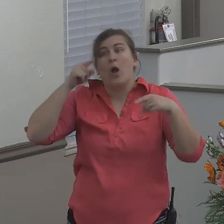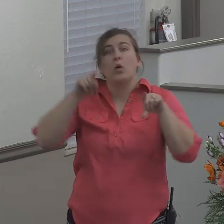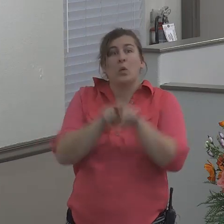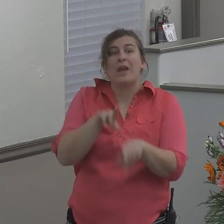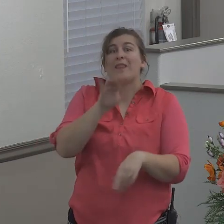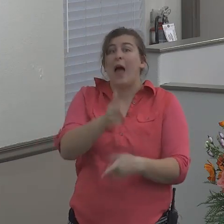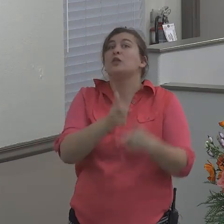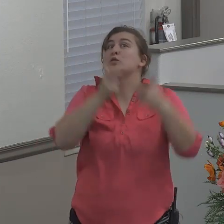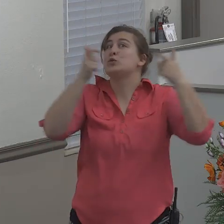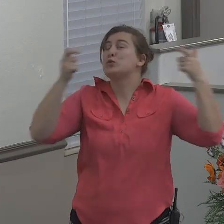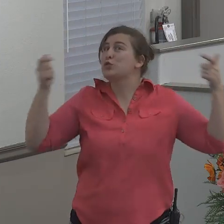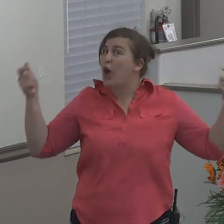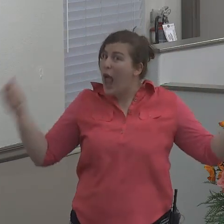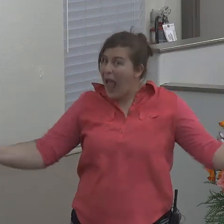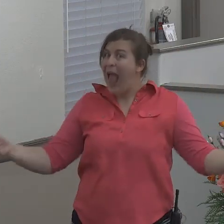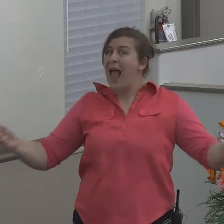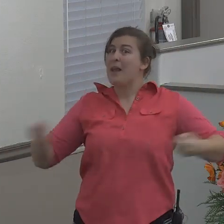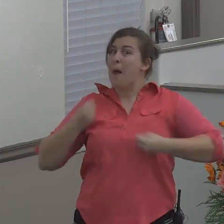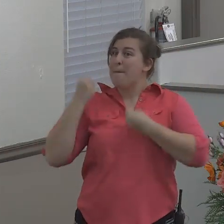fish?